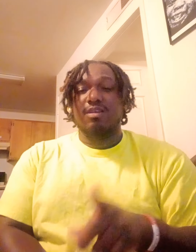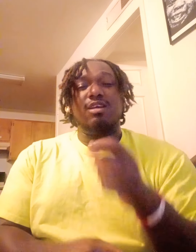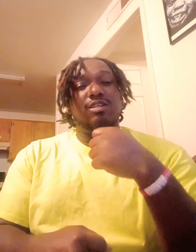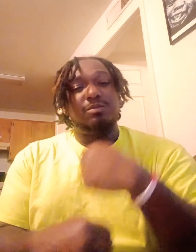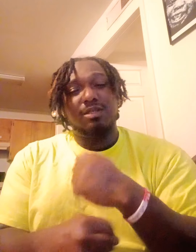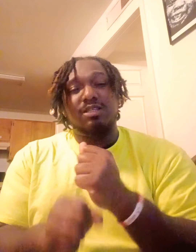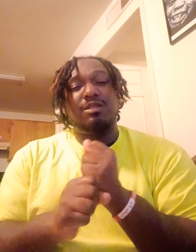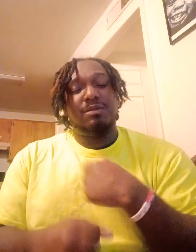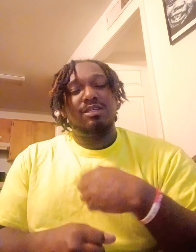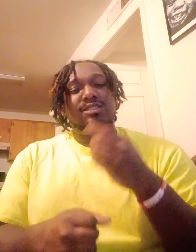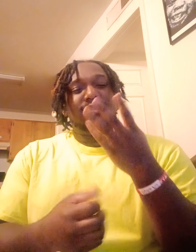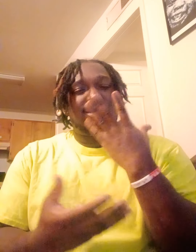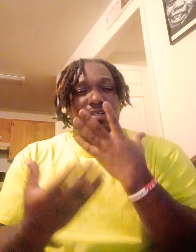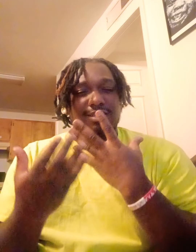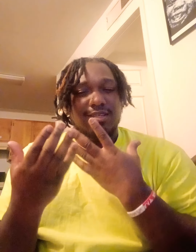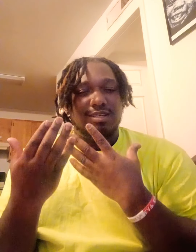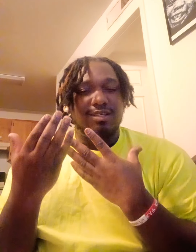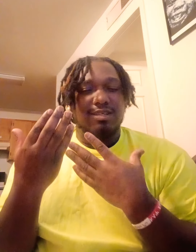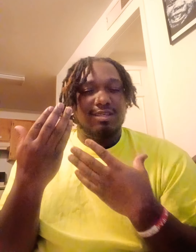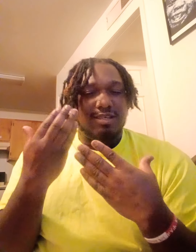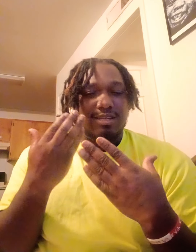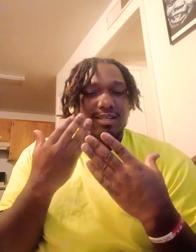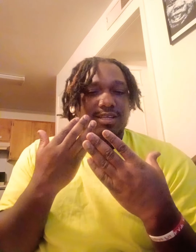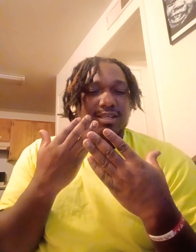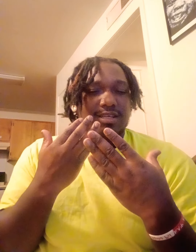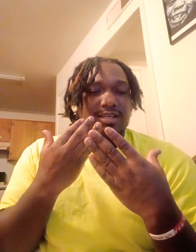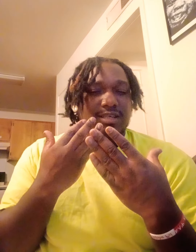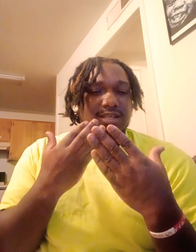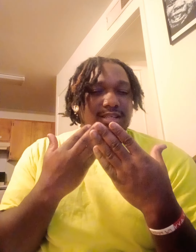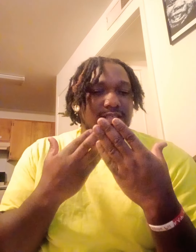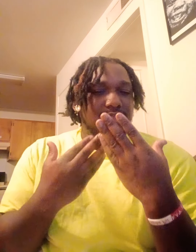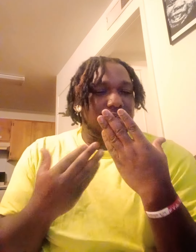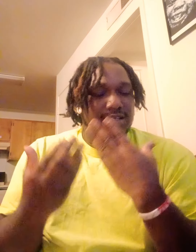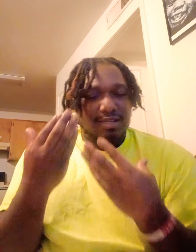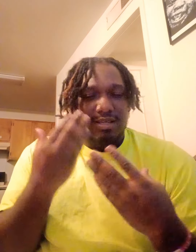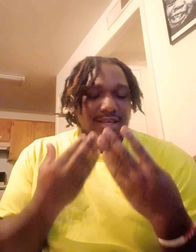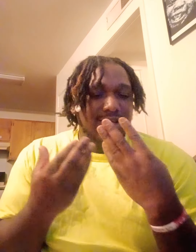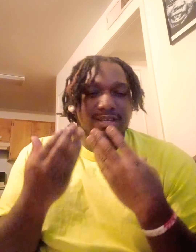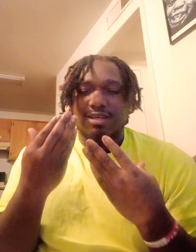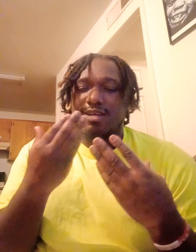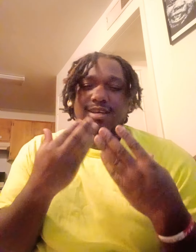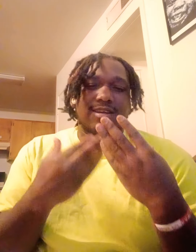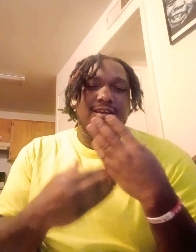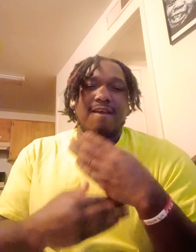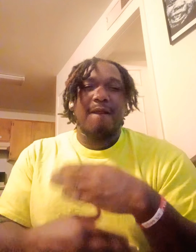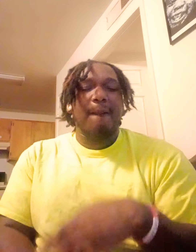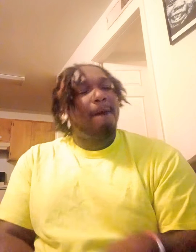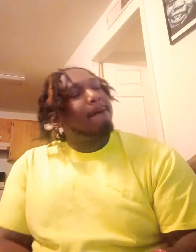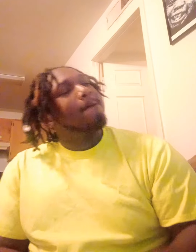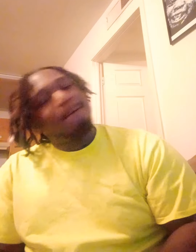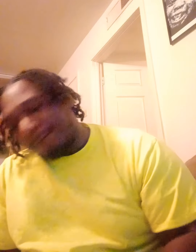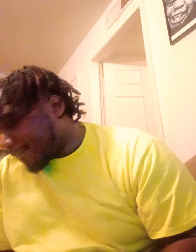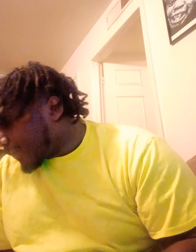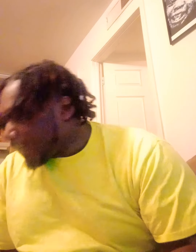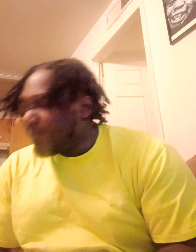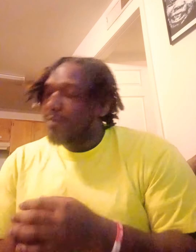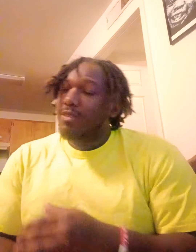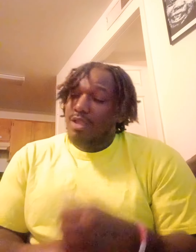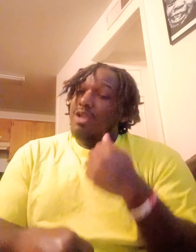found Fortunate To have you I'm so glad You're in my